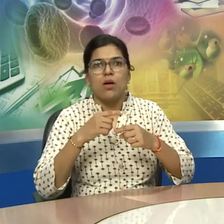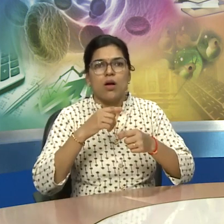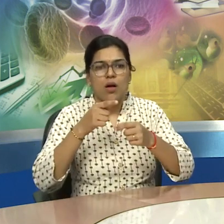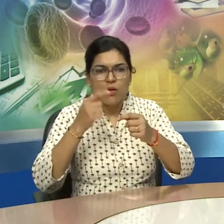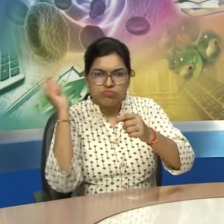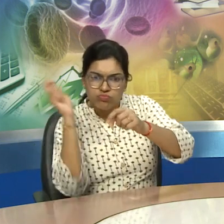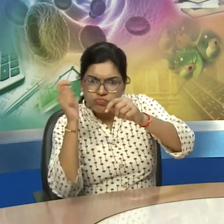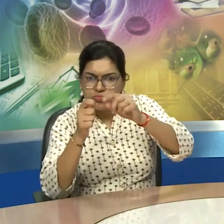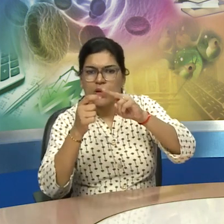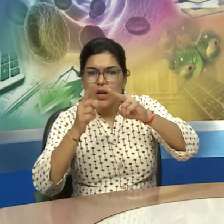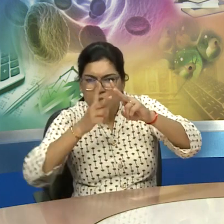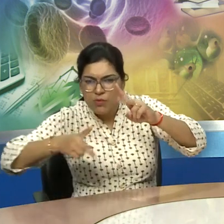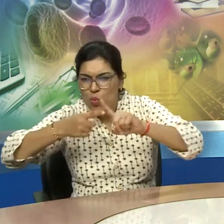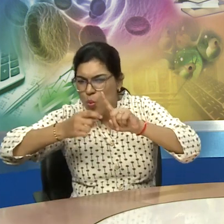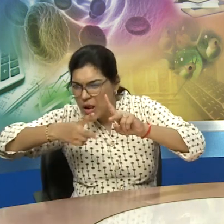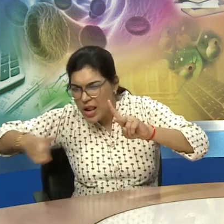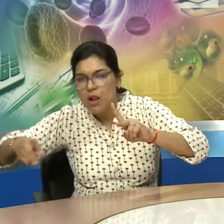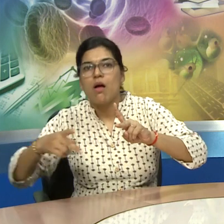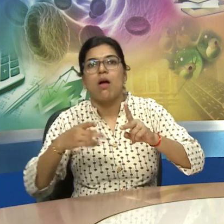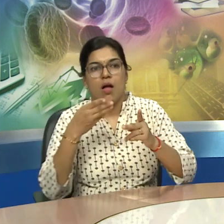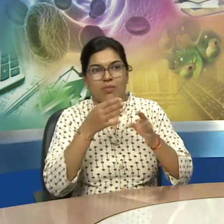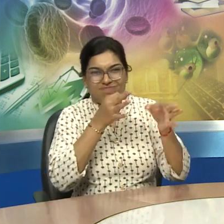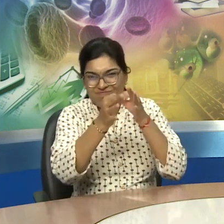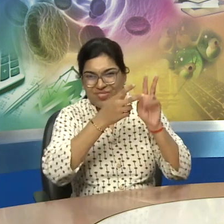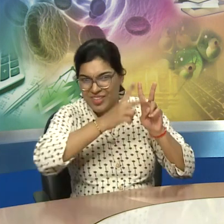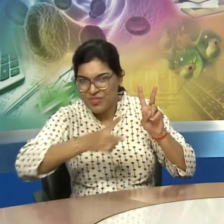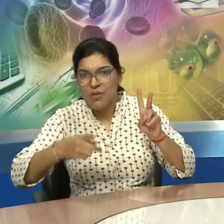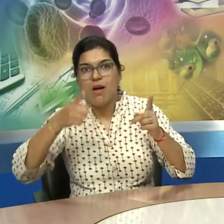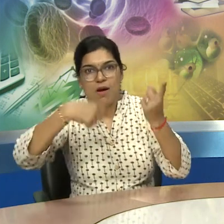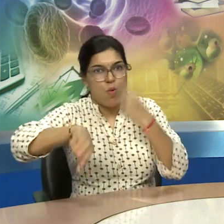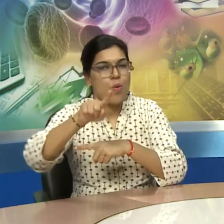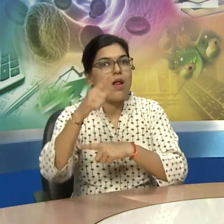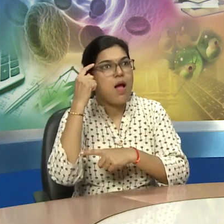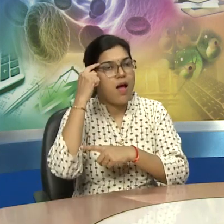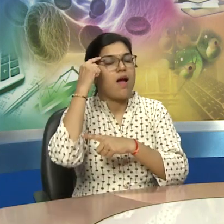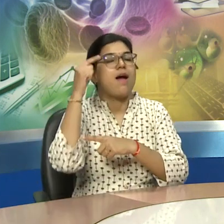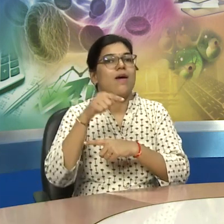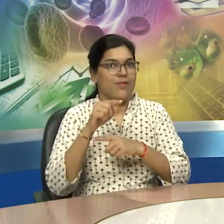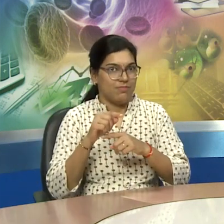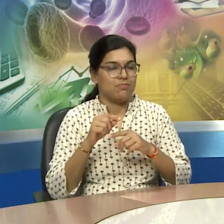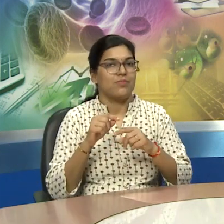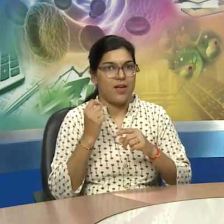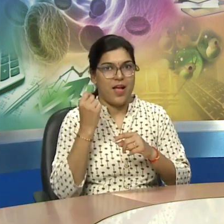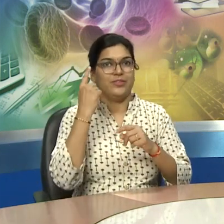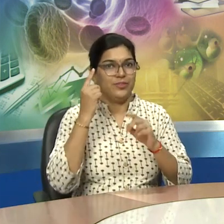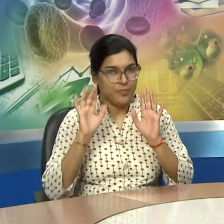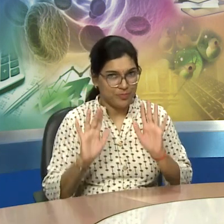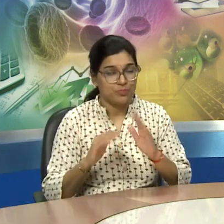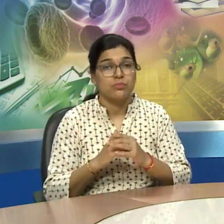how the industrialization started all these points were explained in this video